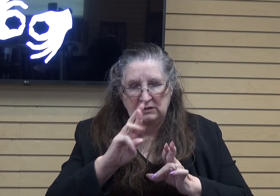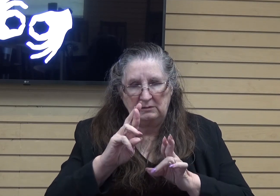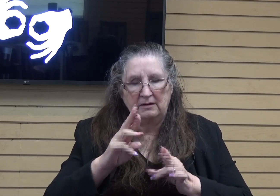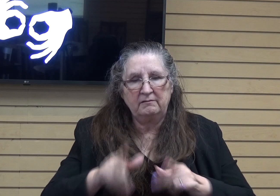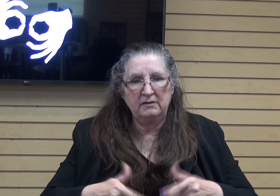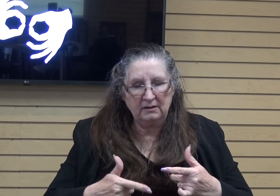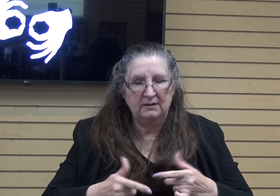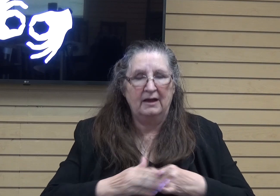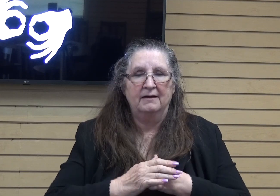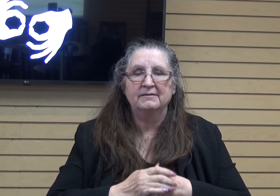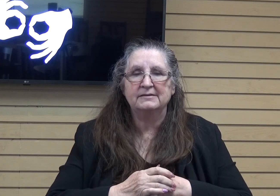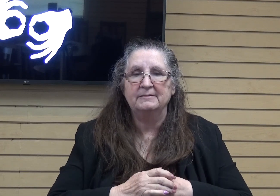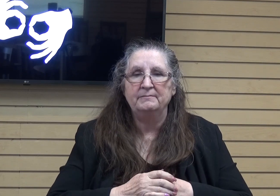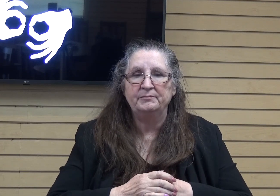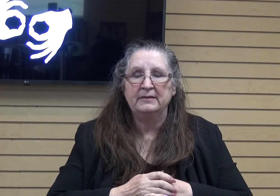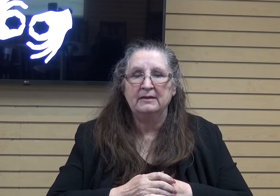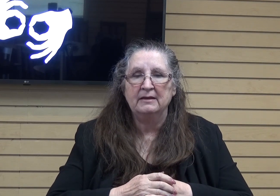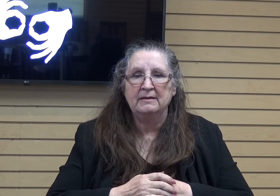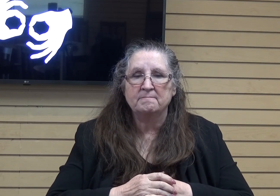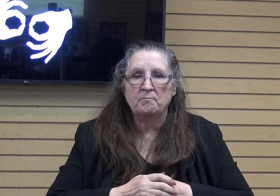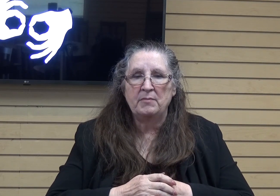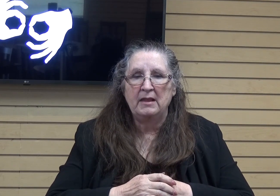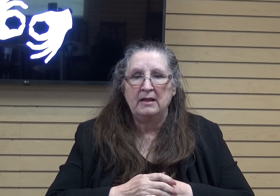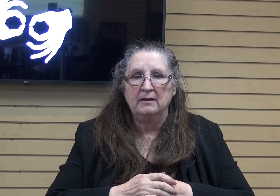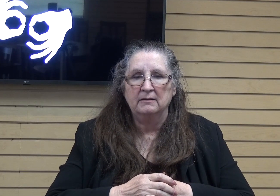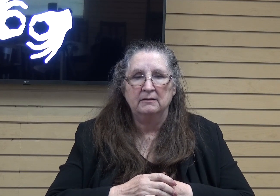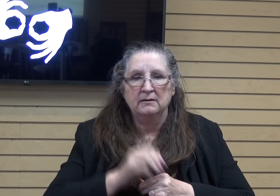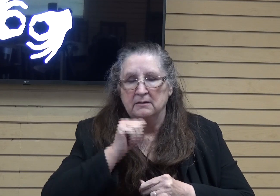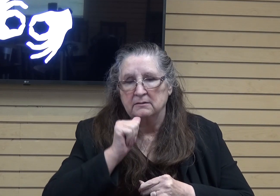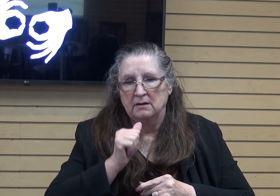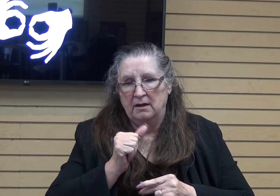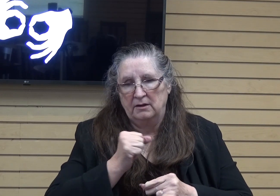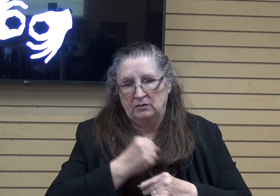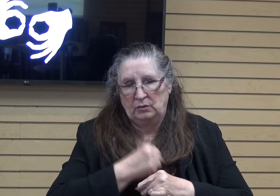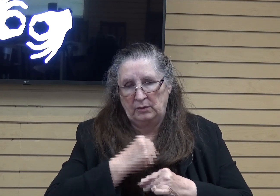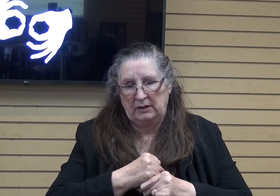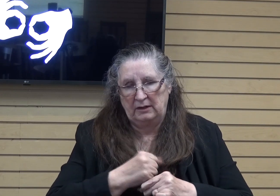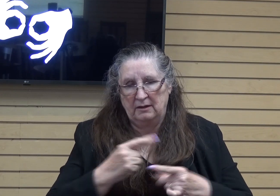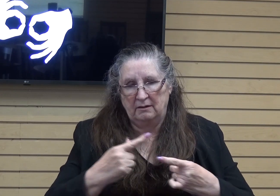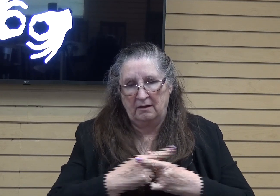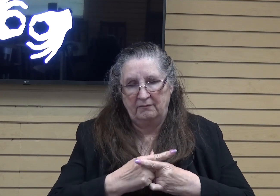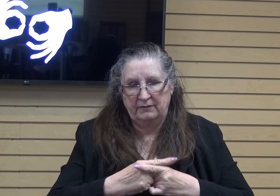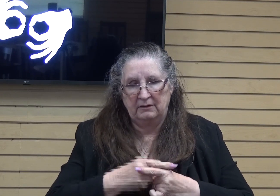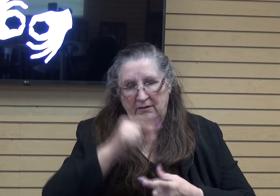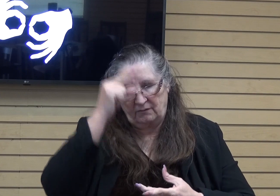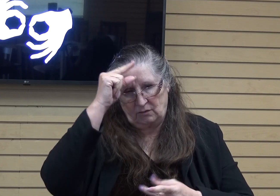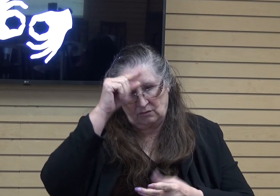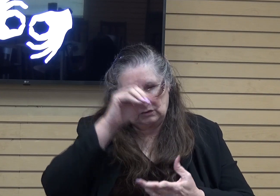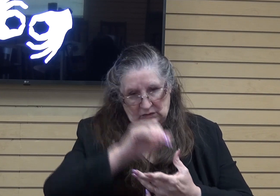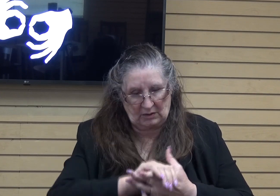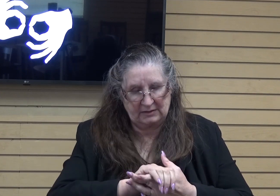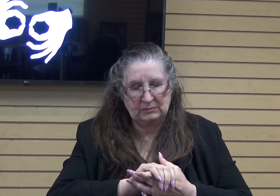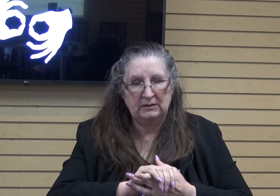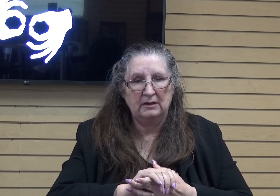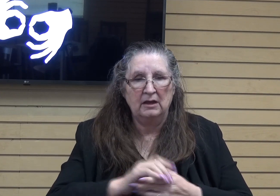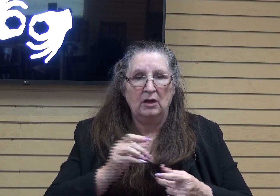So in this case, instead of creating a conflict in the mind of your spouse, it's creating a conflict